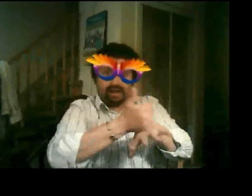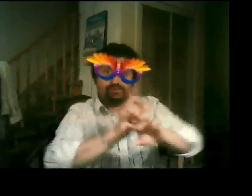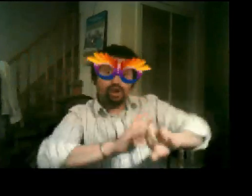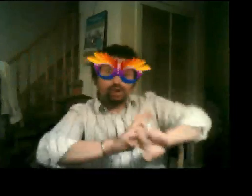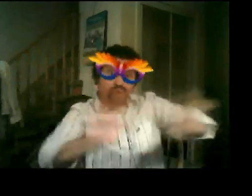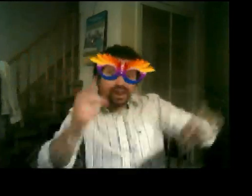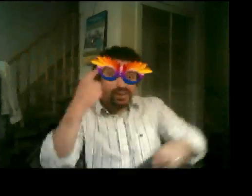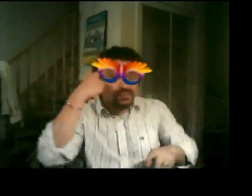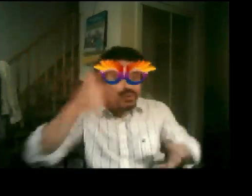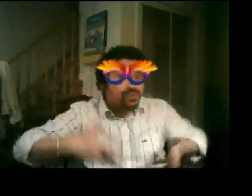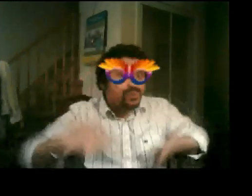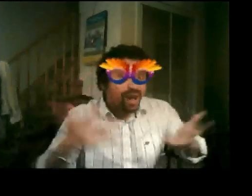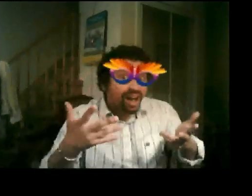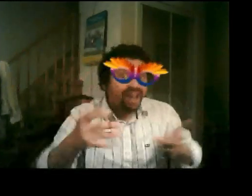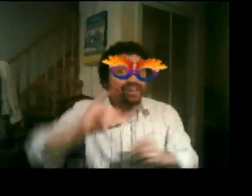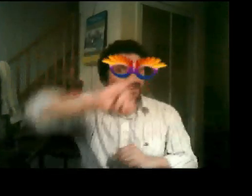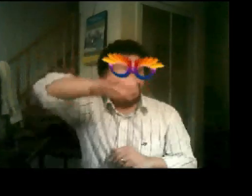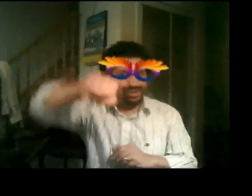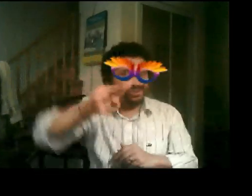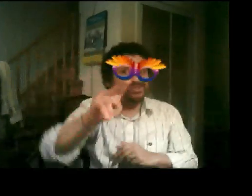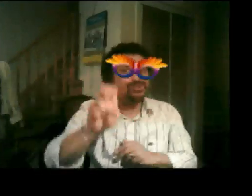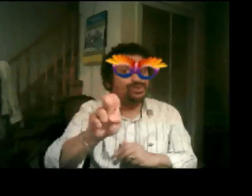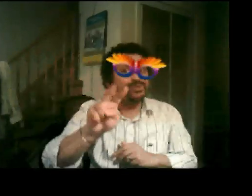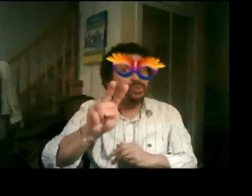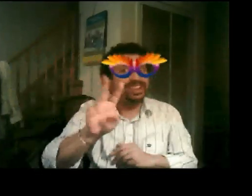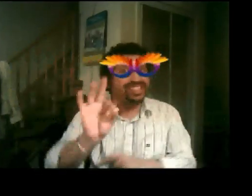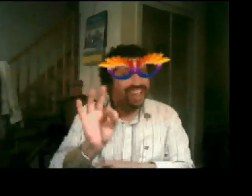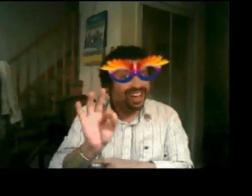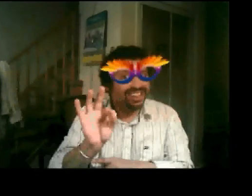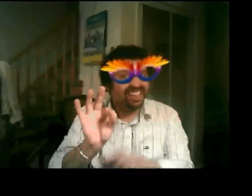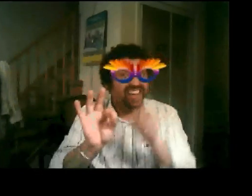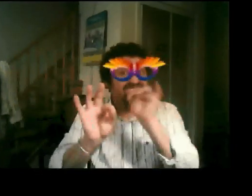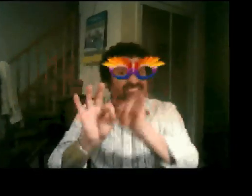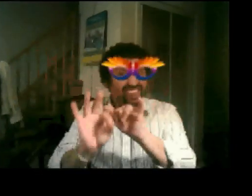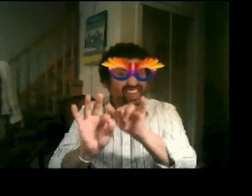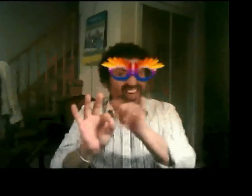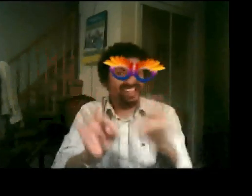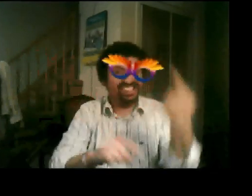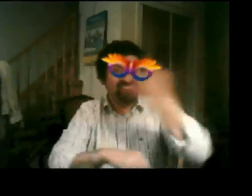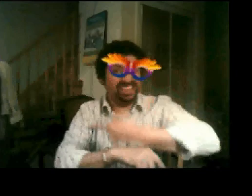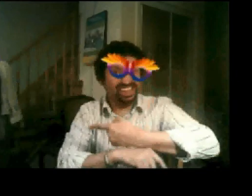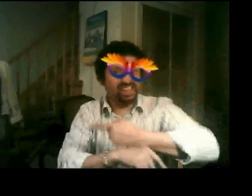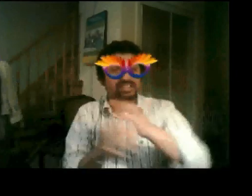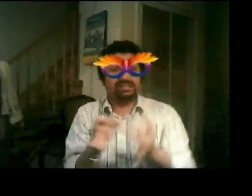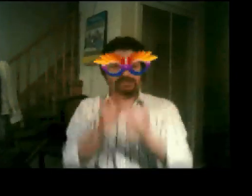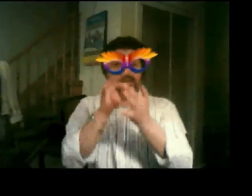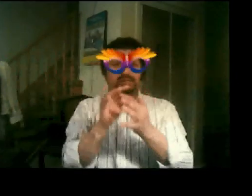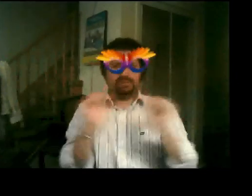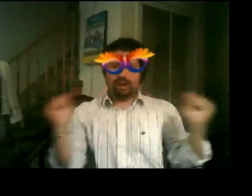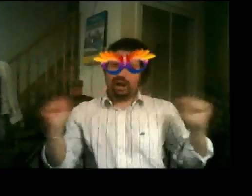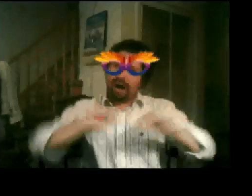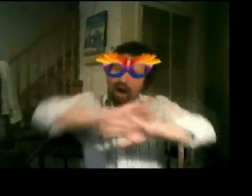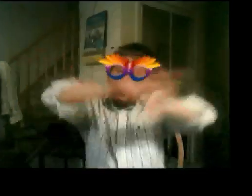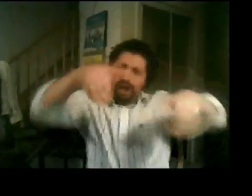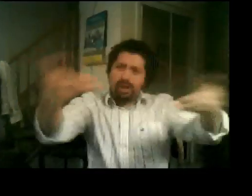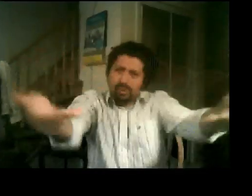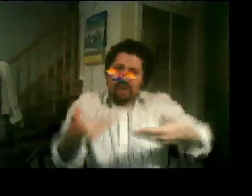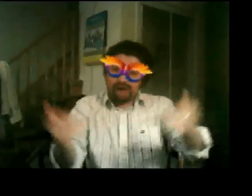the dancing light Under the strobe light, we can let go of it all After midnight, we're